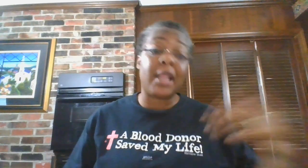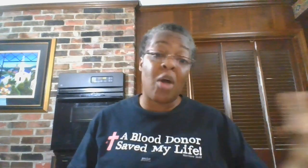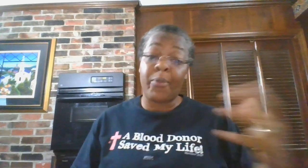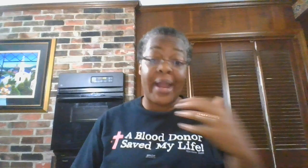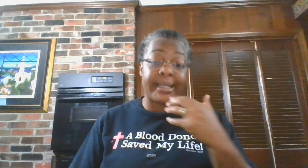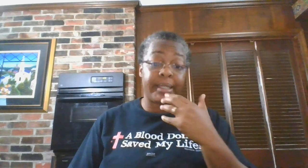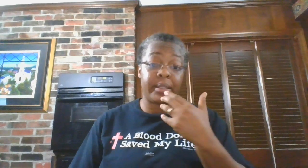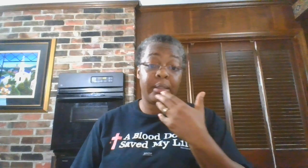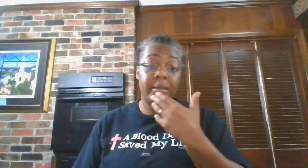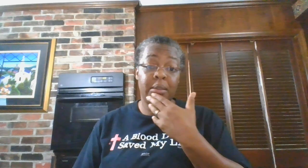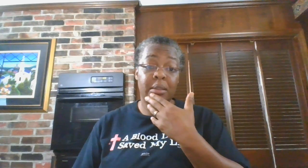law practice?